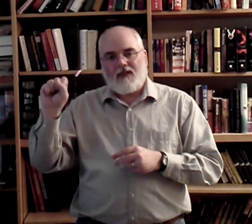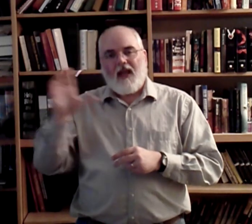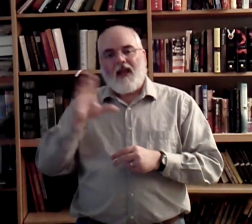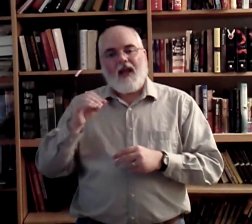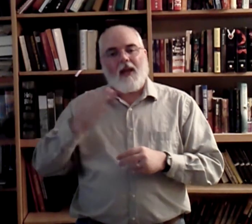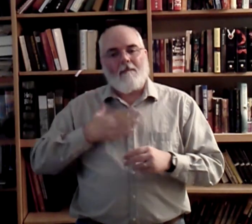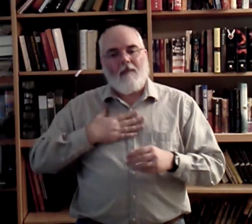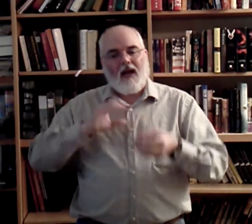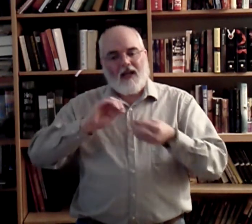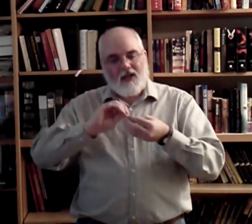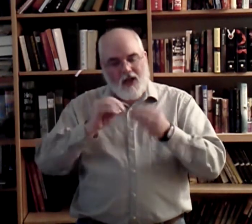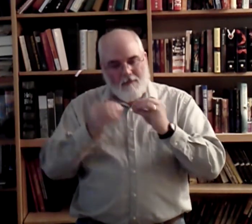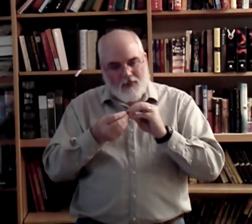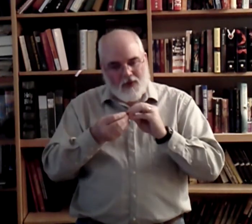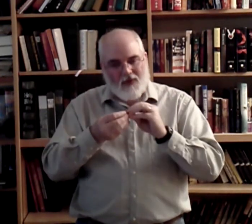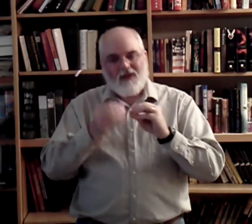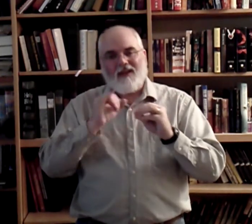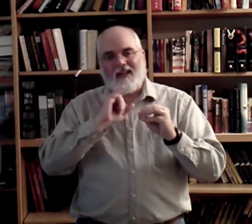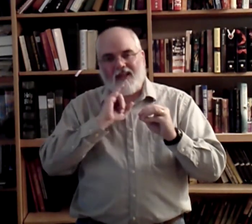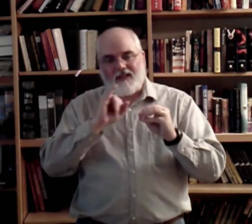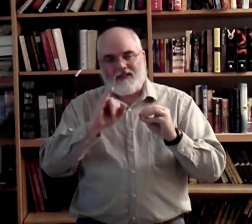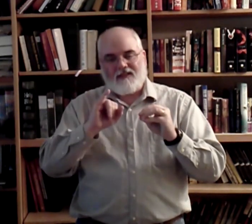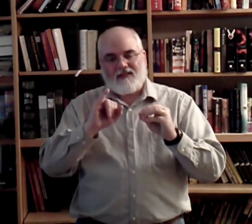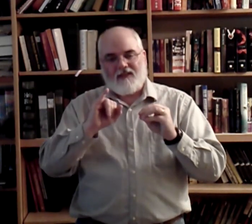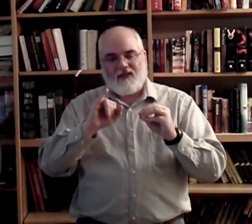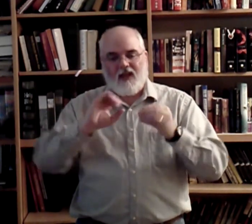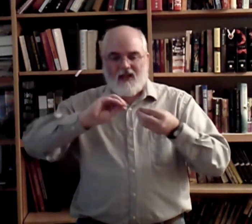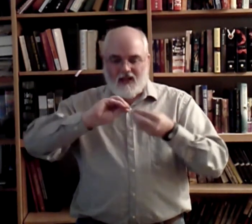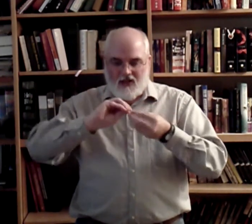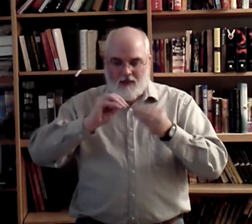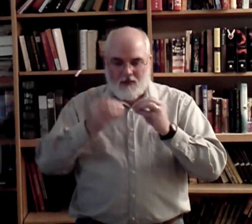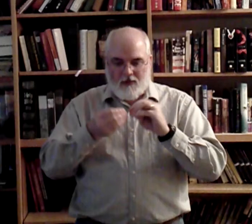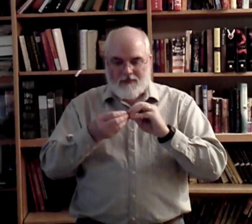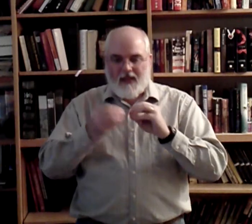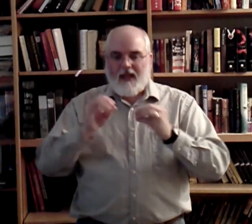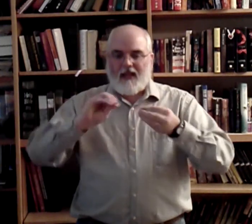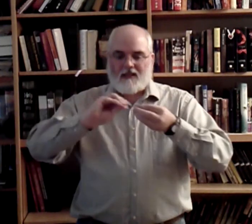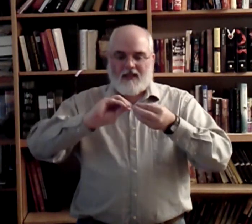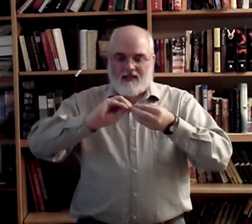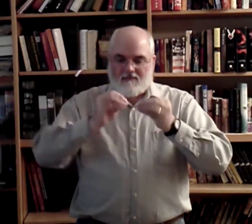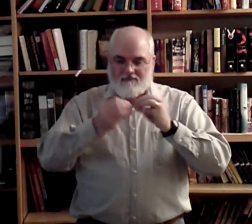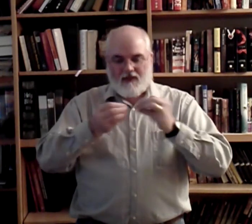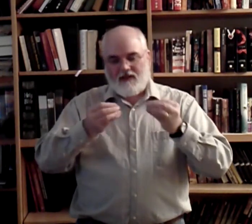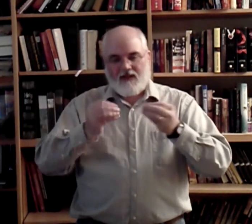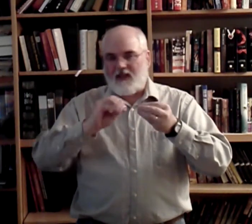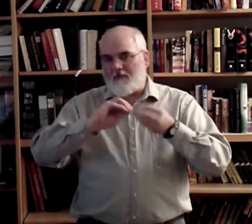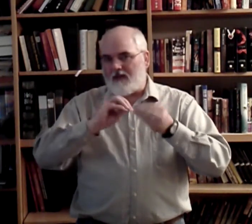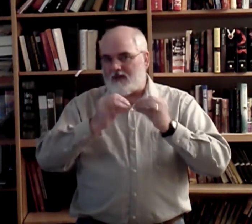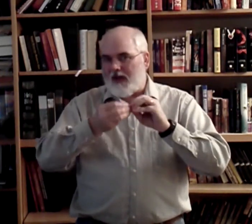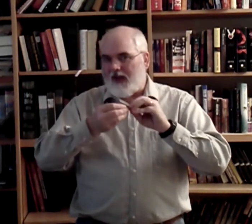And, my number is. Okay? Number. It's like a kissing bug this way. I